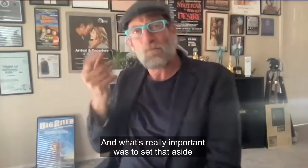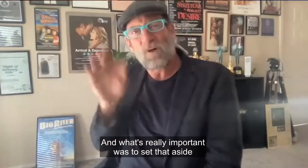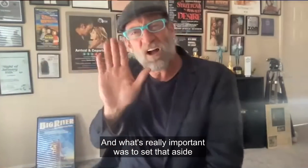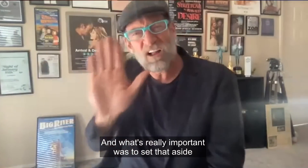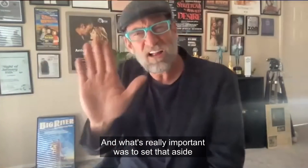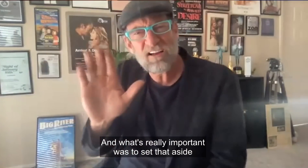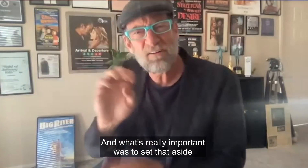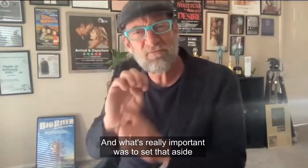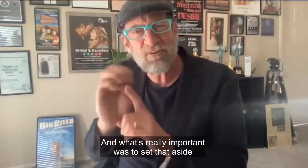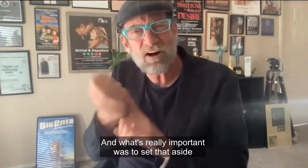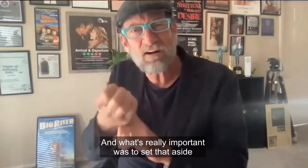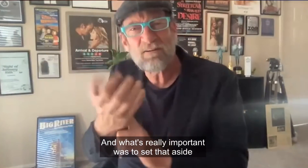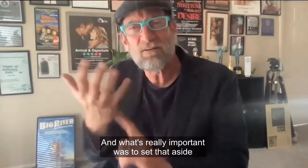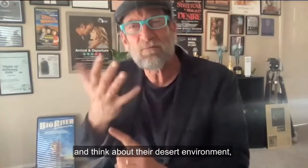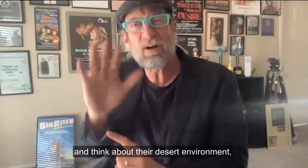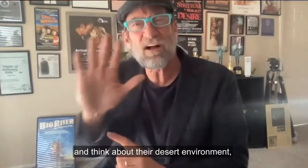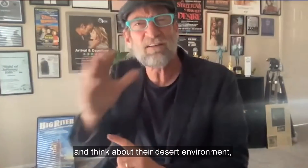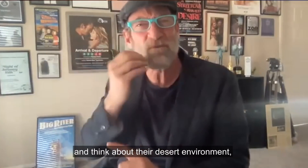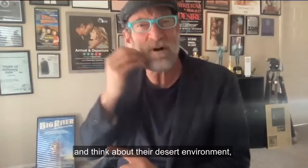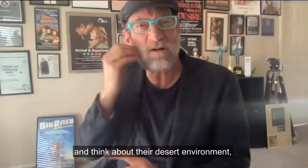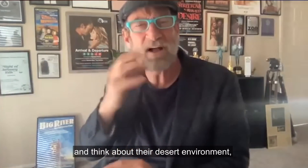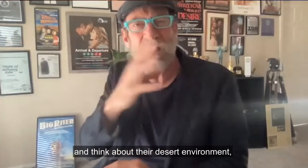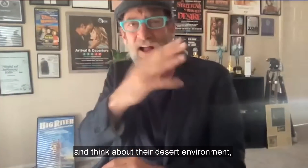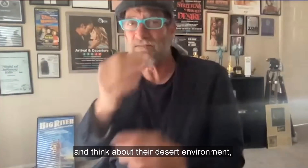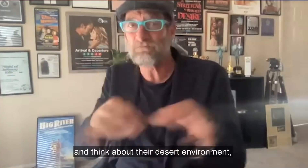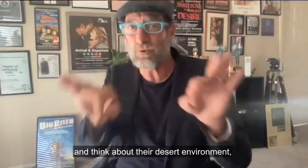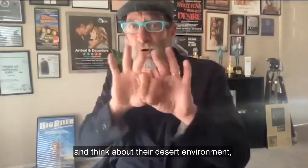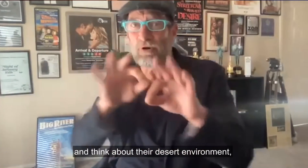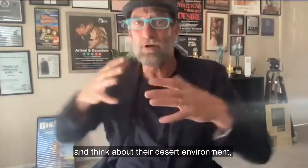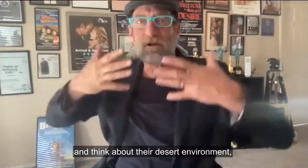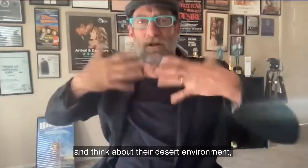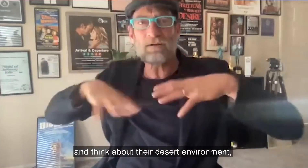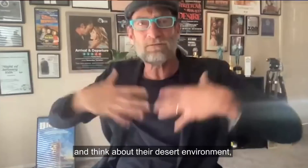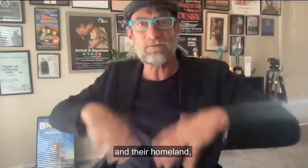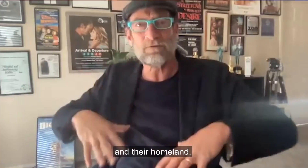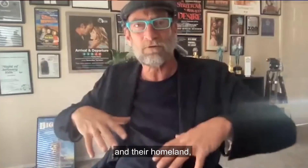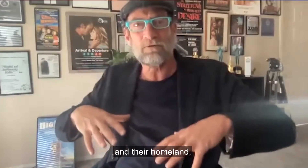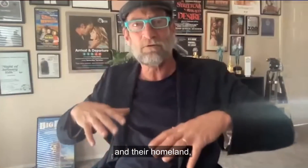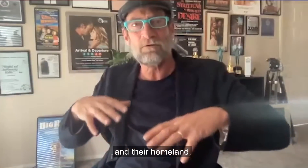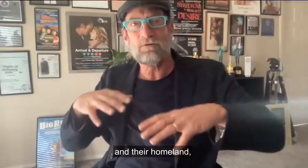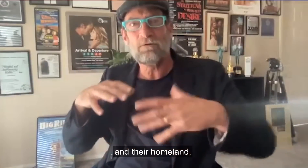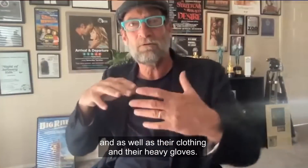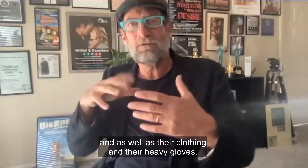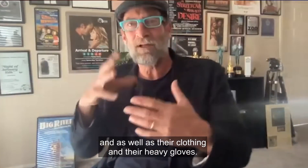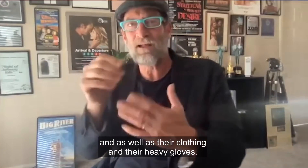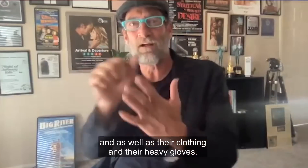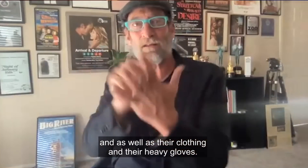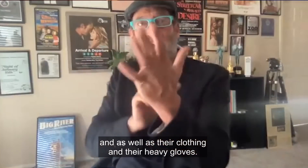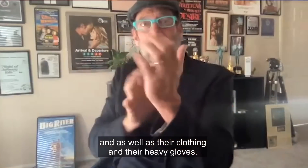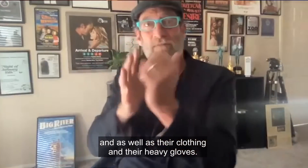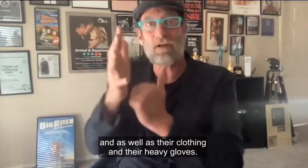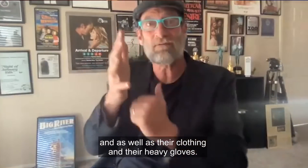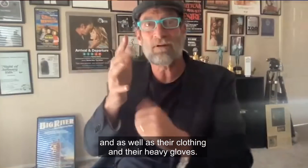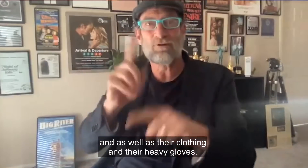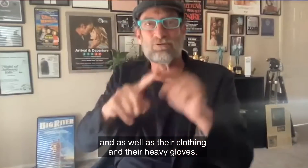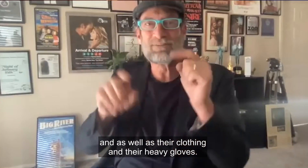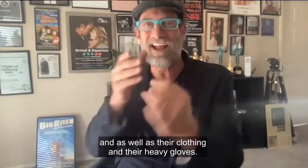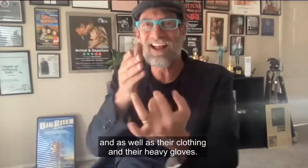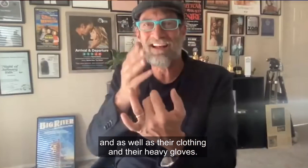really important was to set that aside and think about their desert environment and their homeland and as well as their clothing and their